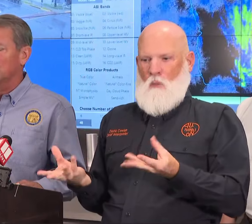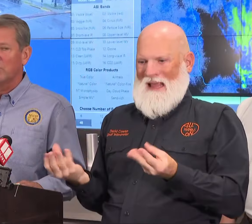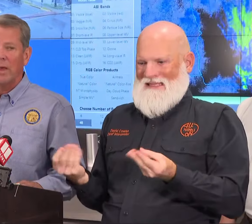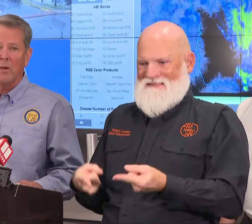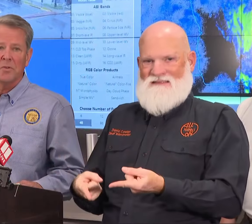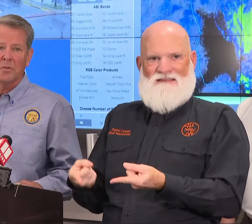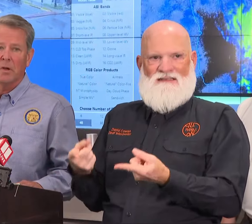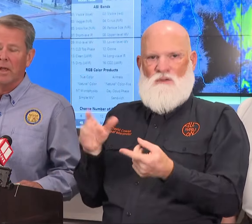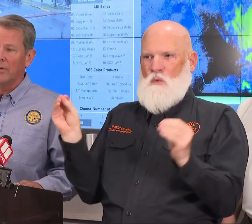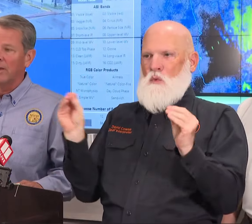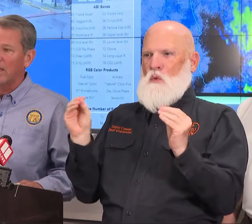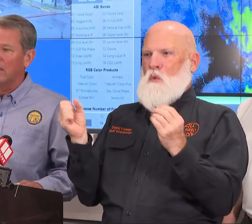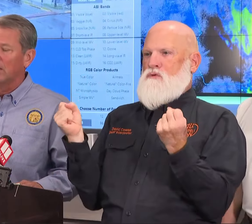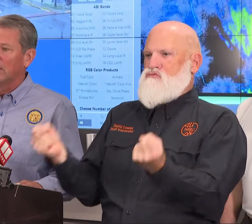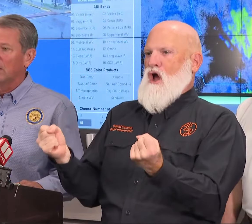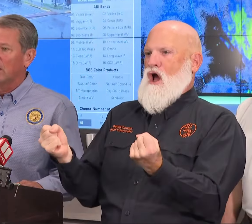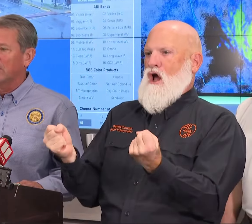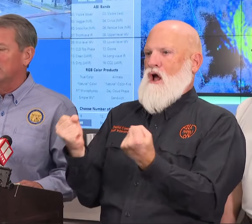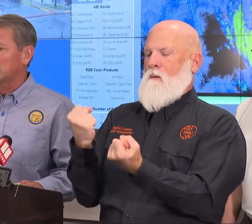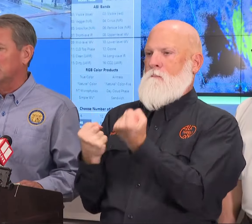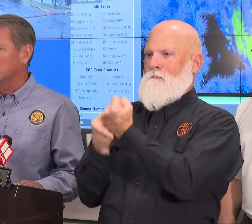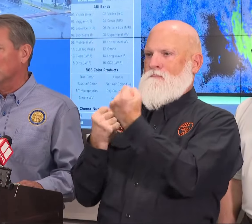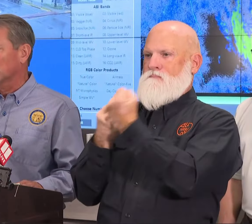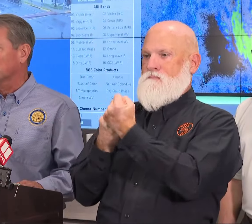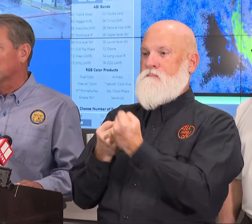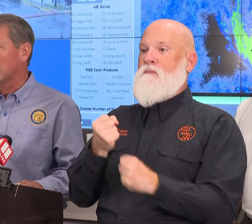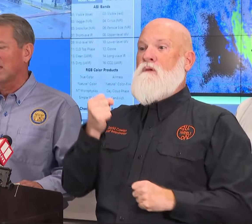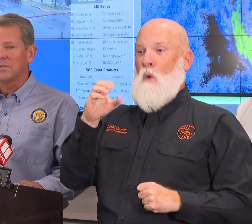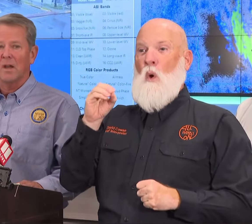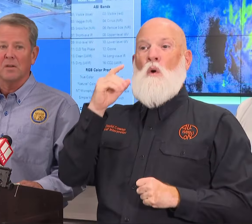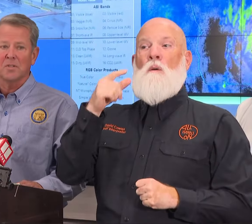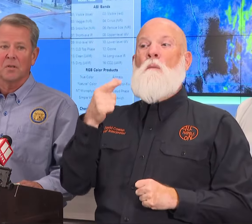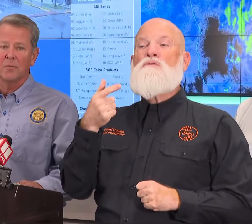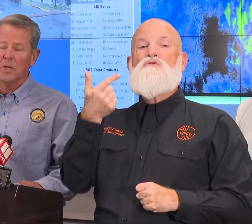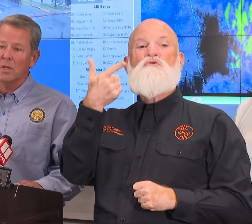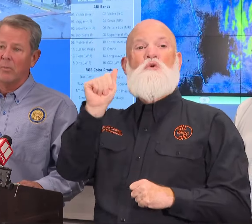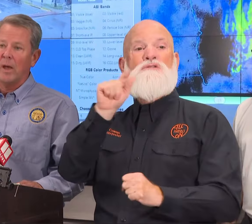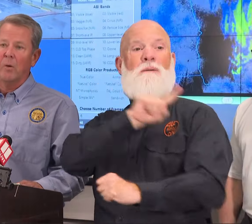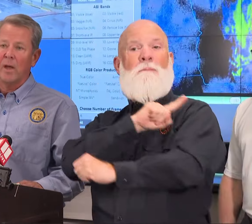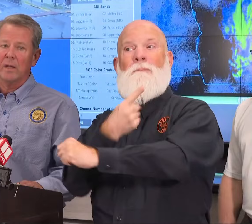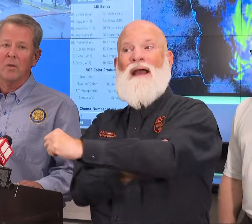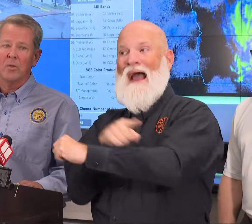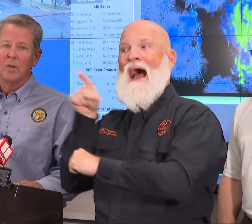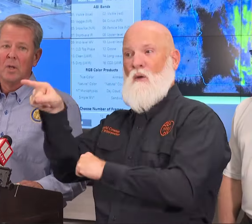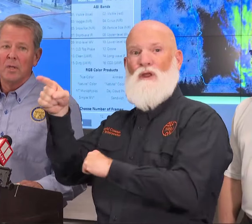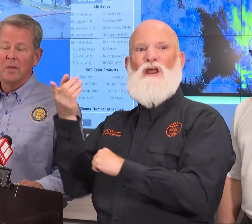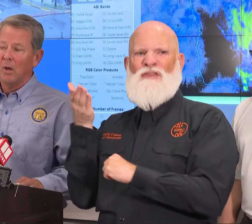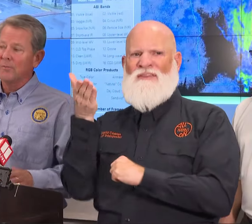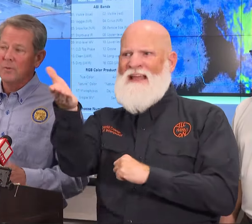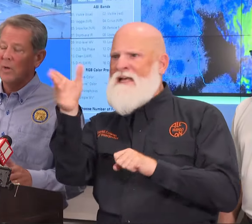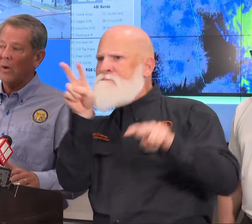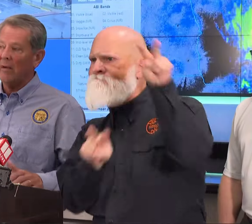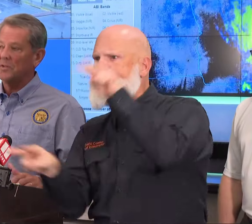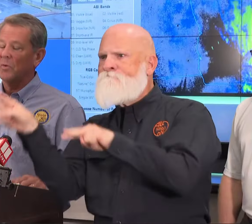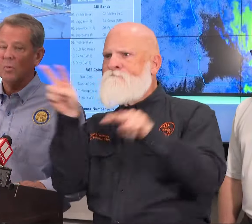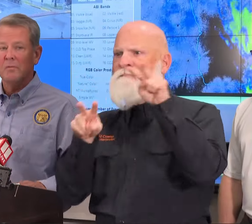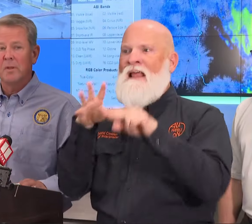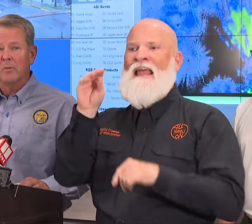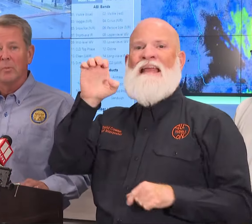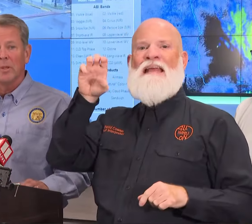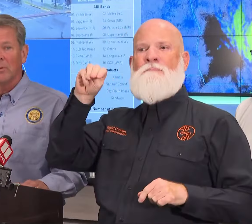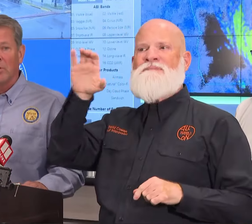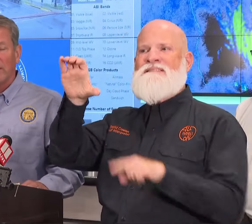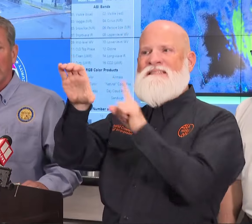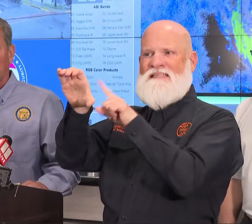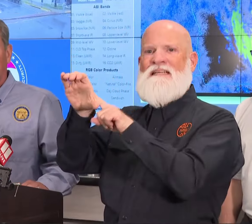Green with Georgia Power is on the ground today. Our EMCs are working, our contractors. So if we can get power back on, you know, hopefully we don't have a storm